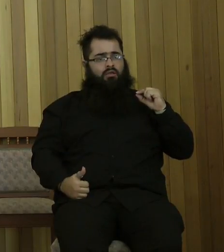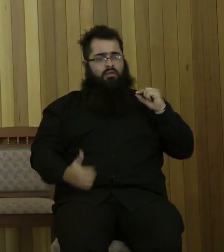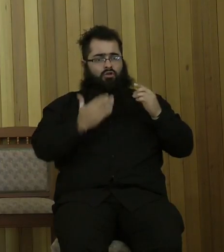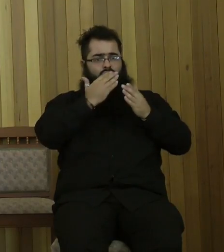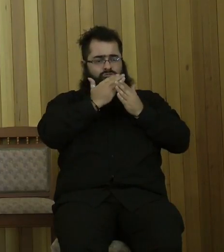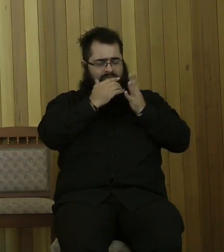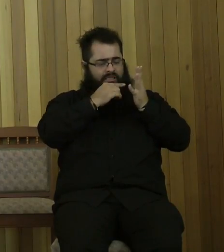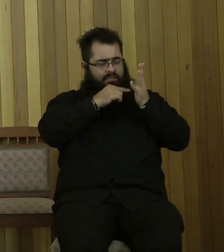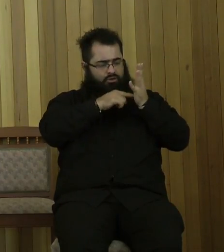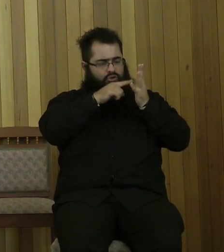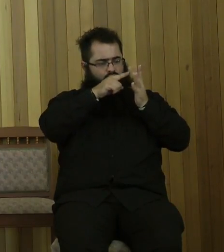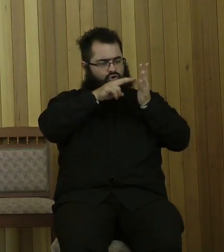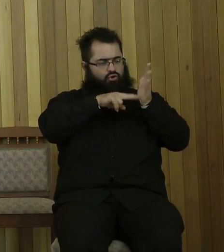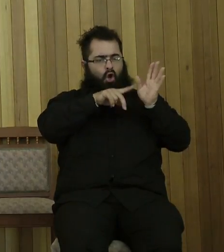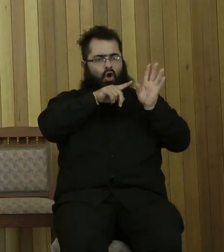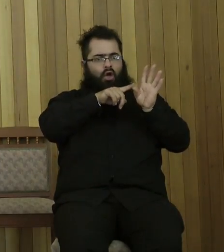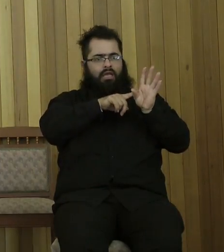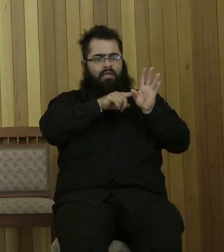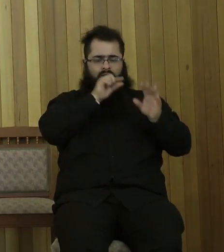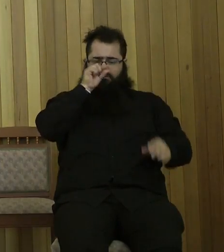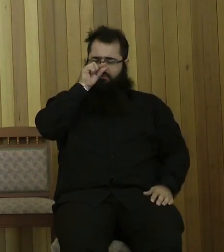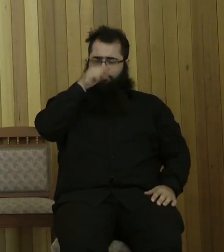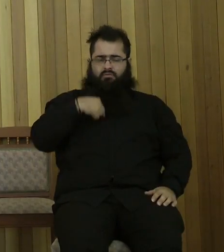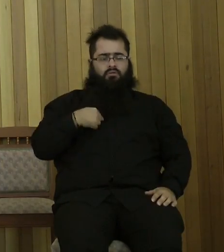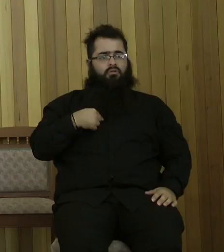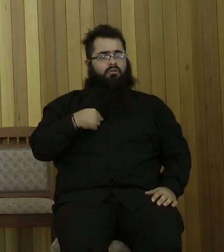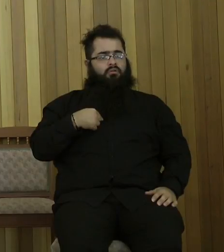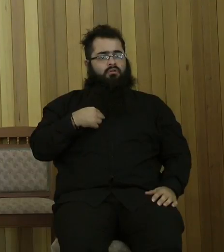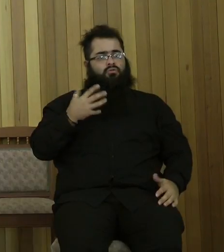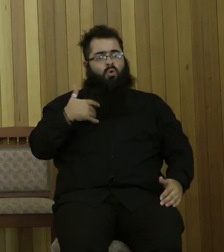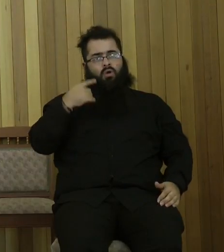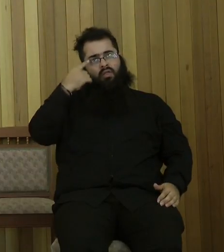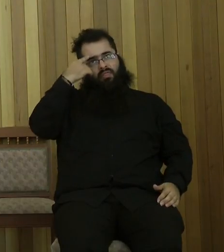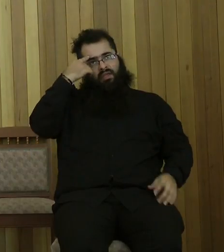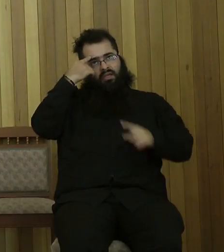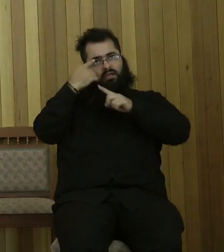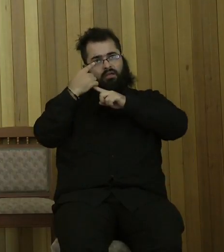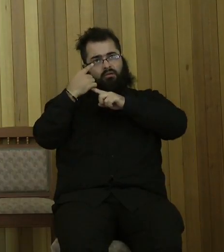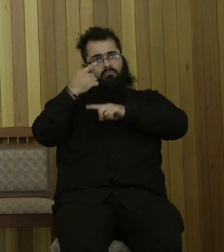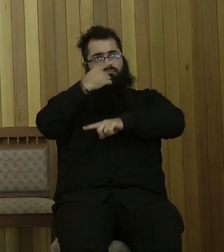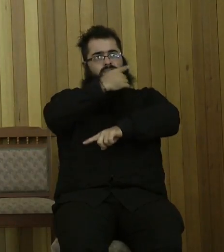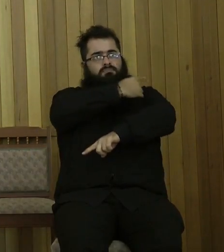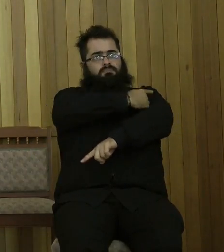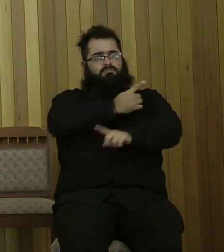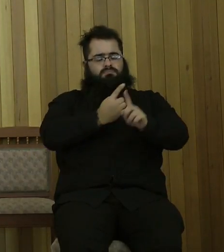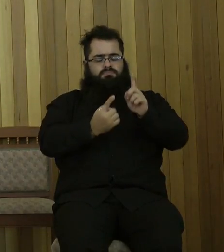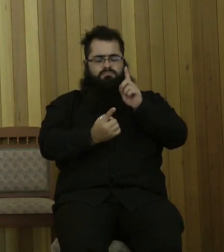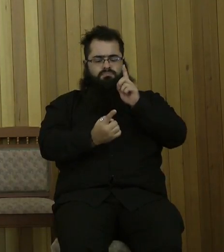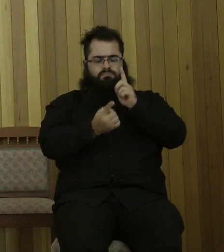was compared to all that. And I think that was when I finally tweaked that there must be a God out there.